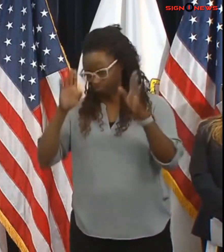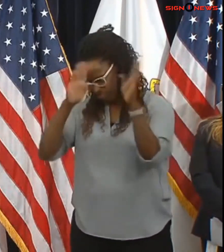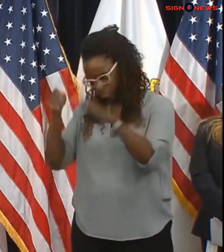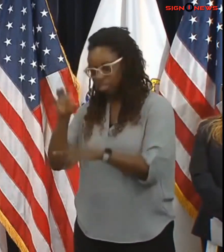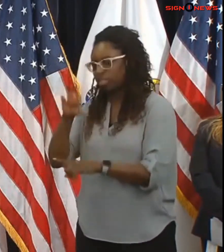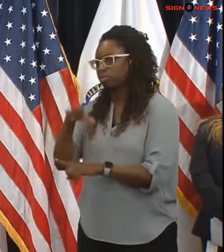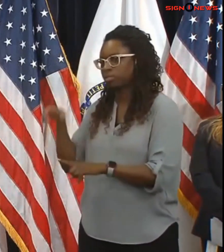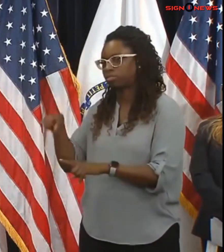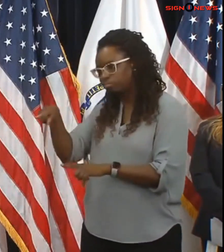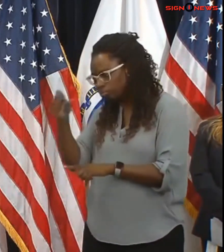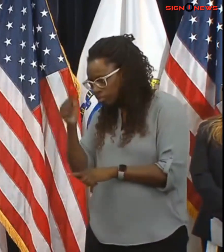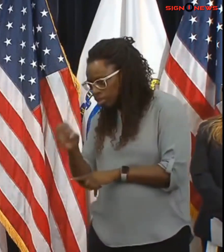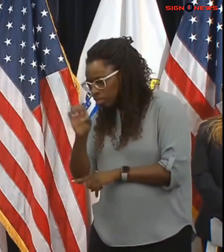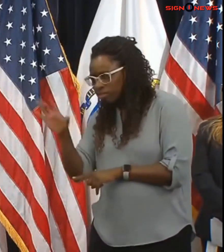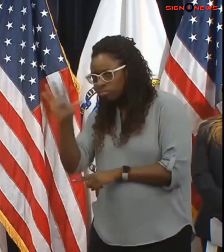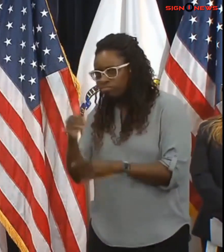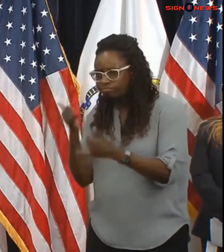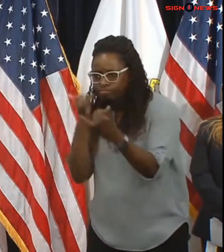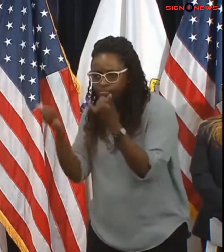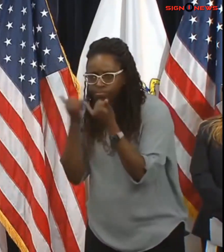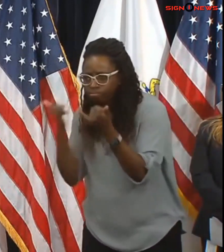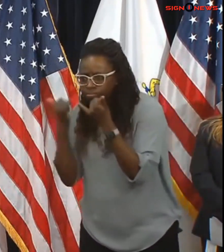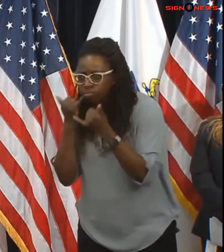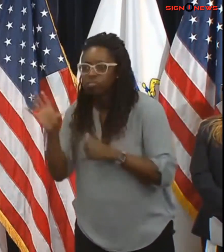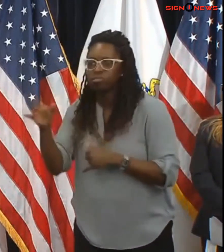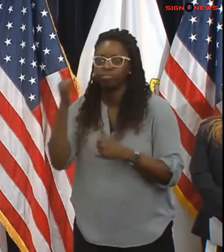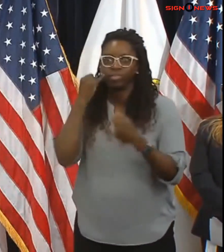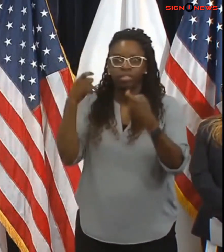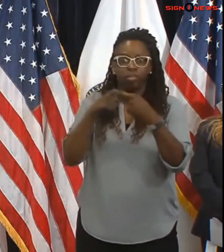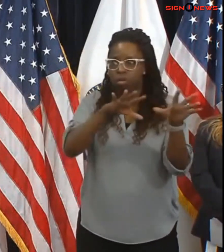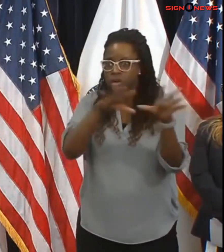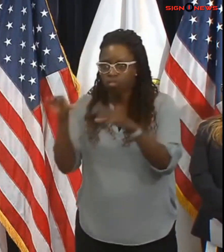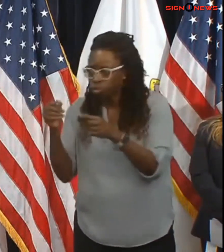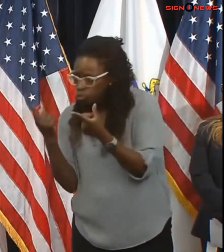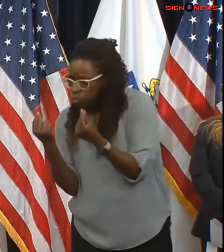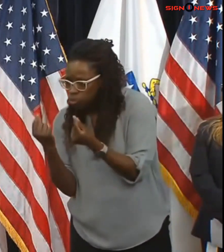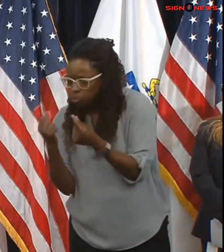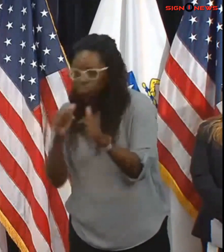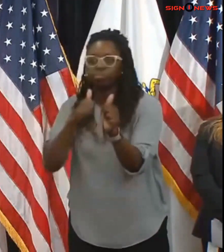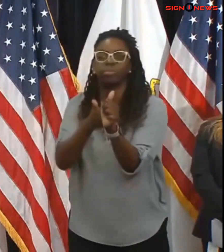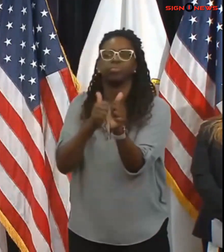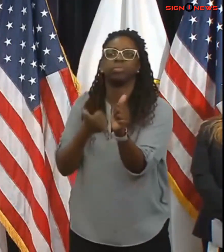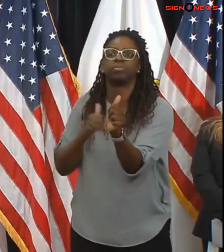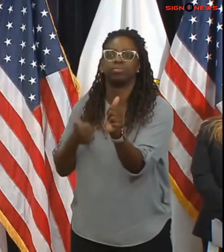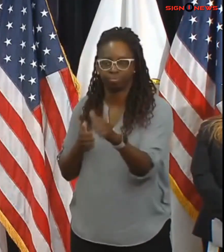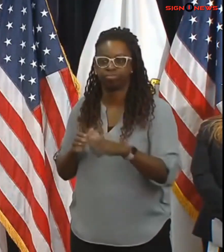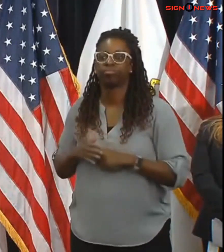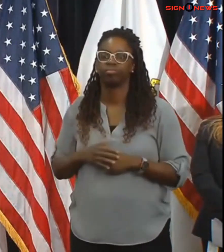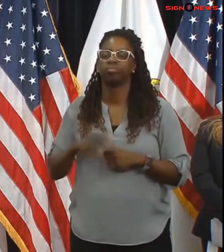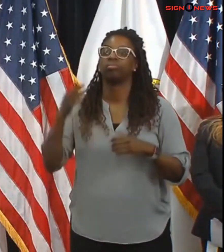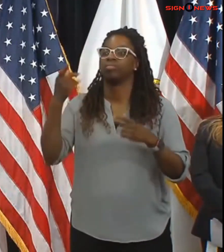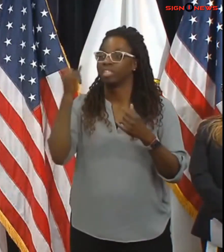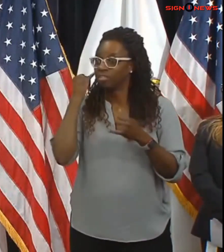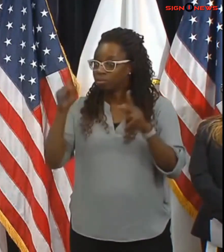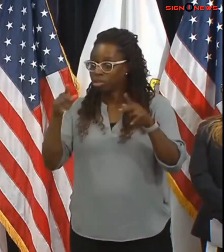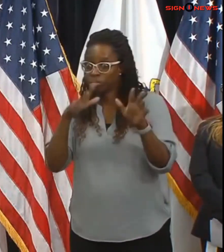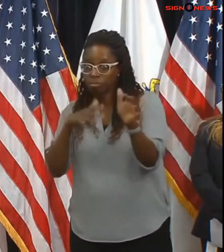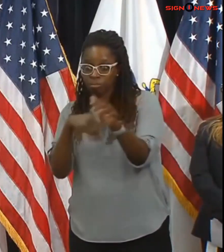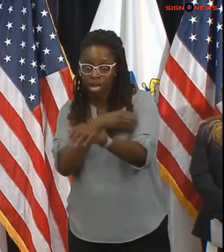do lose power. In a moment, Don Brantley from MIMA will talk about those efforts and Secretary Theo Herides will talk